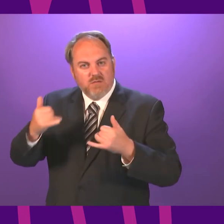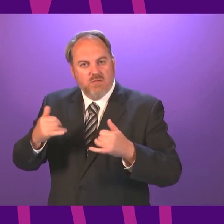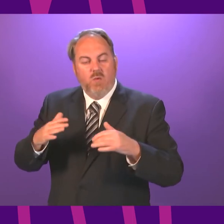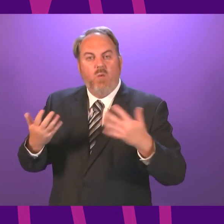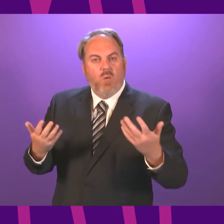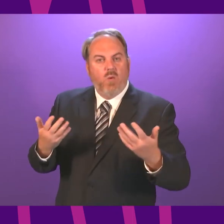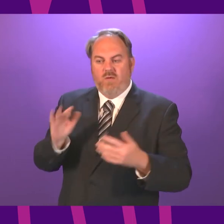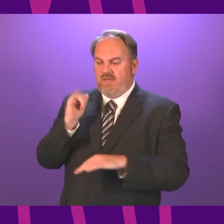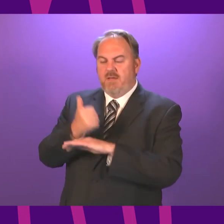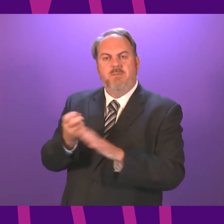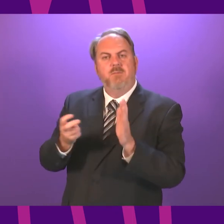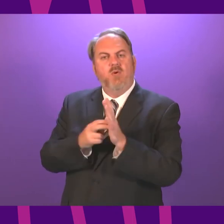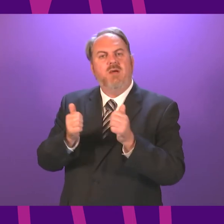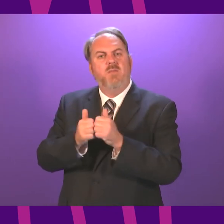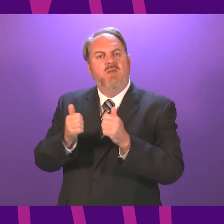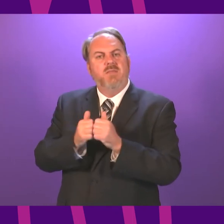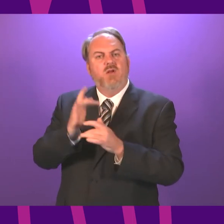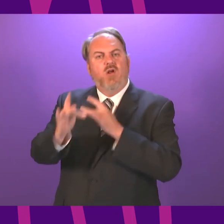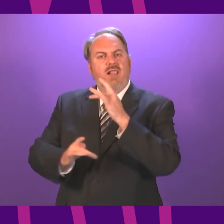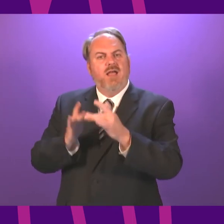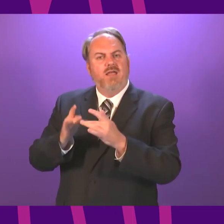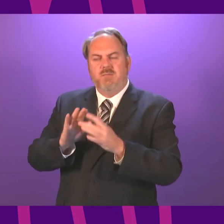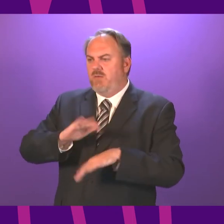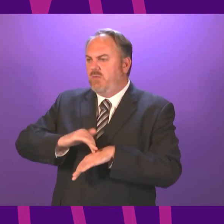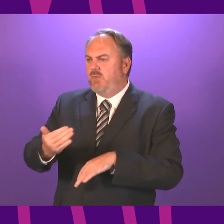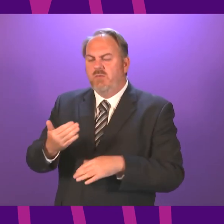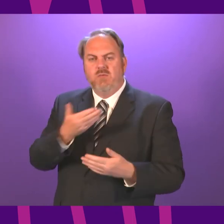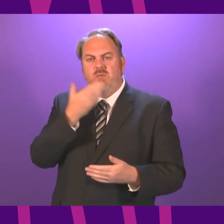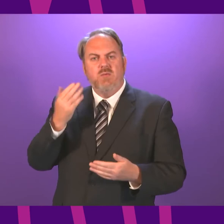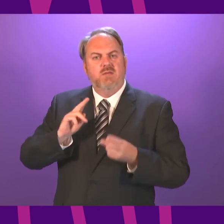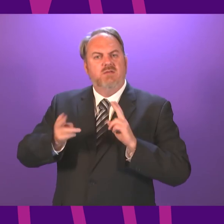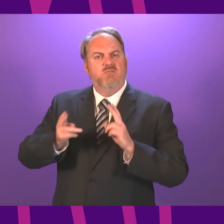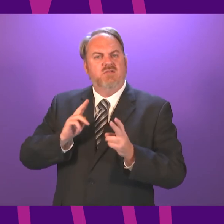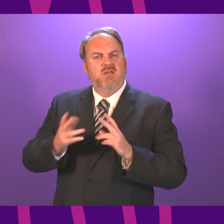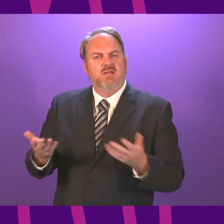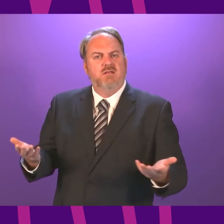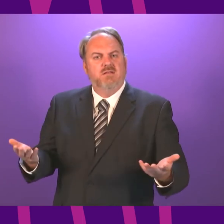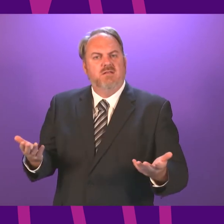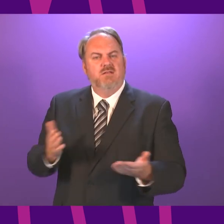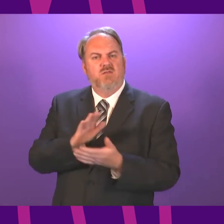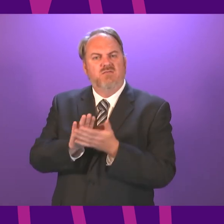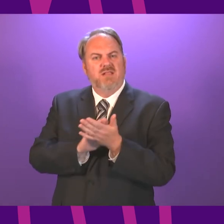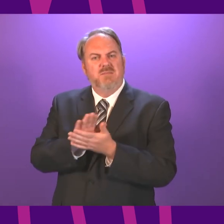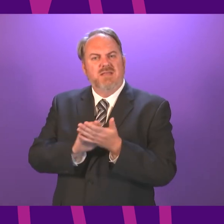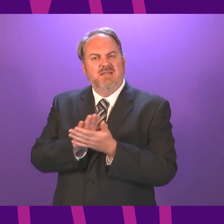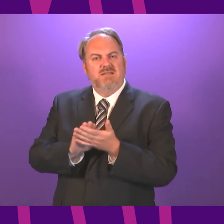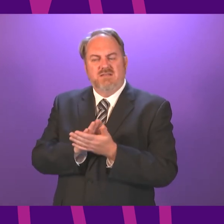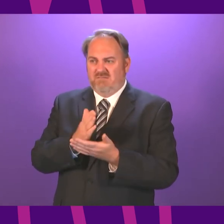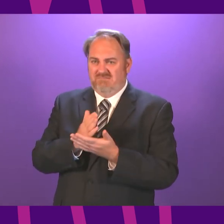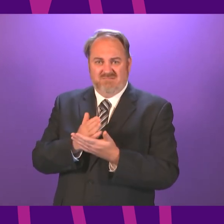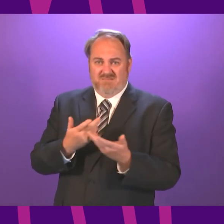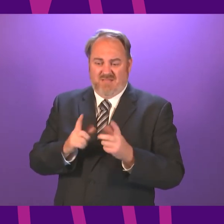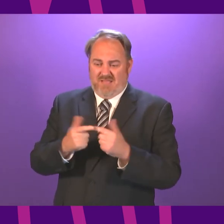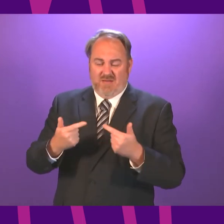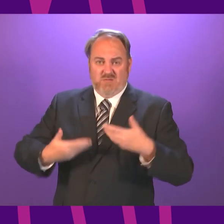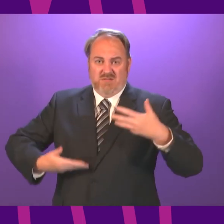a signer, and when a signer is provided, they can join the consultation from anywhere in the UK. And sign language, just like